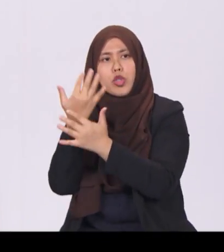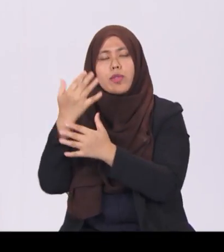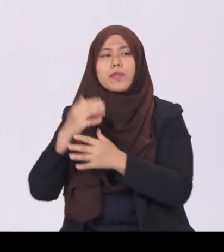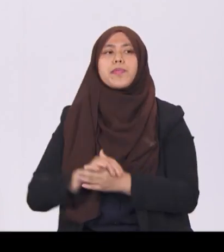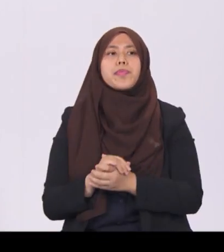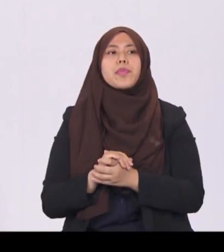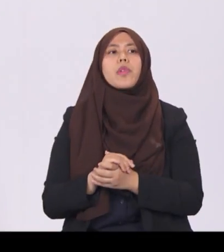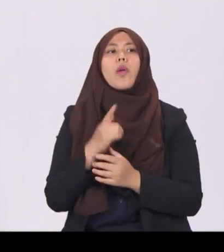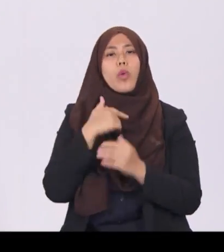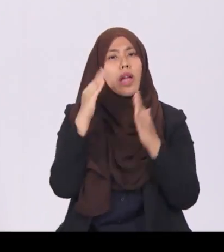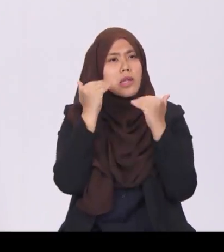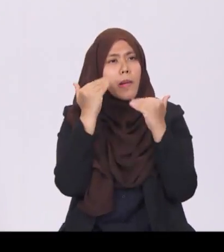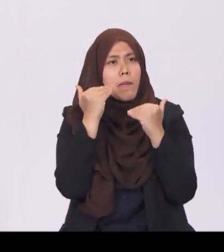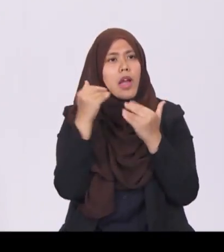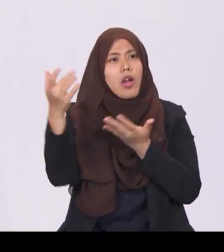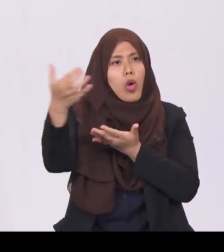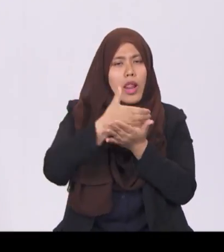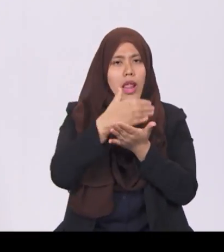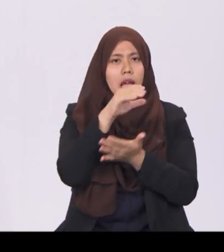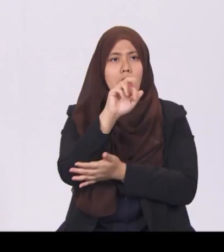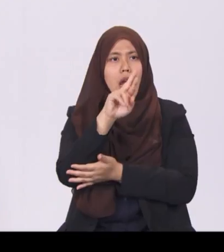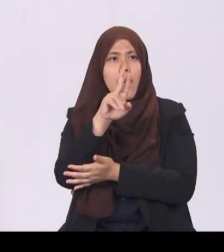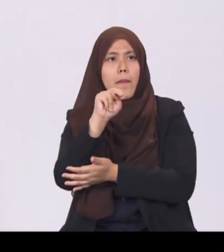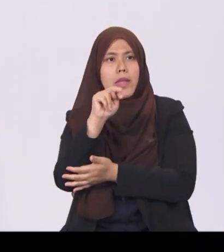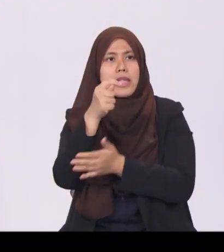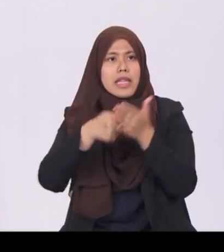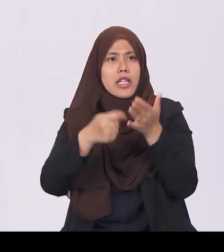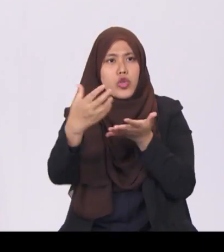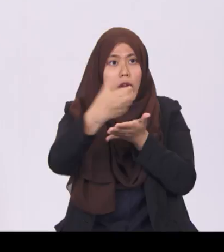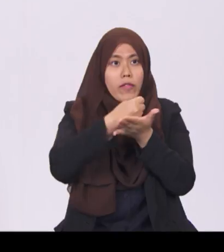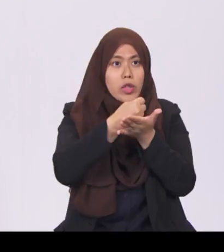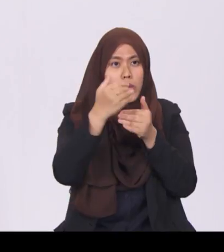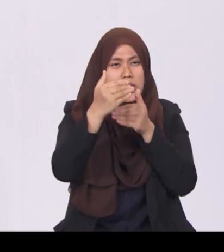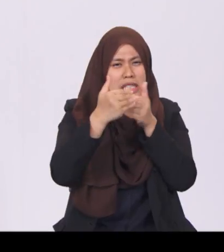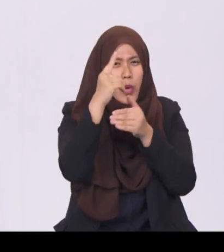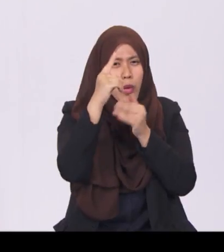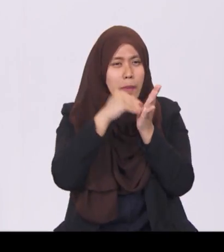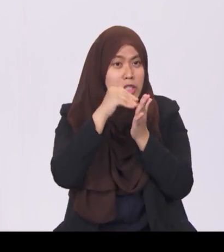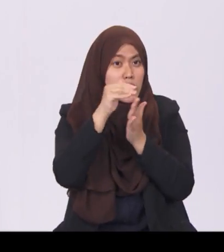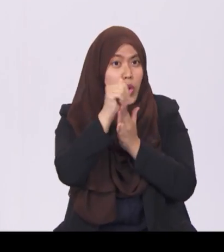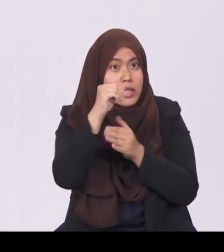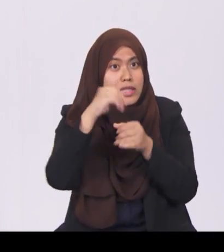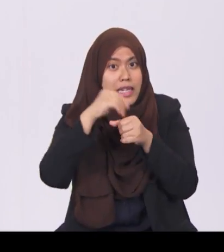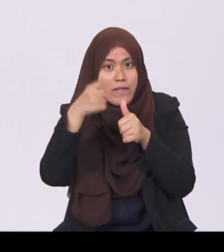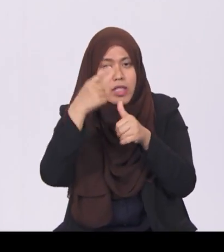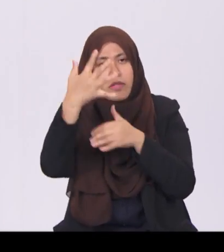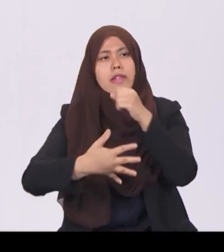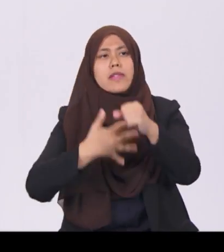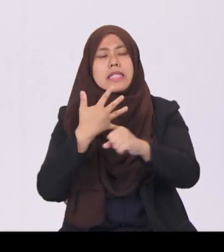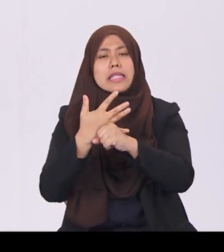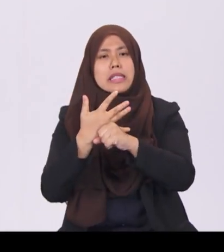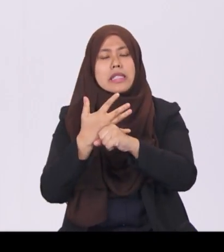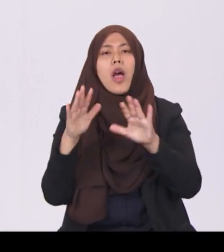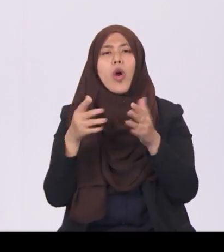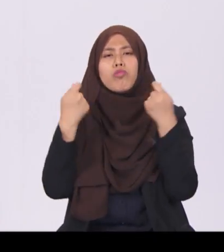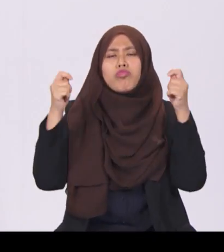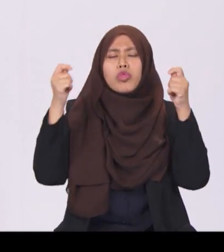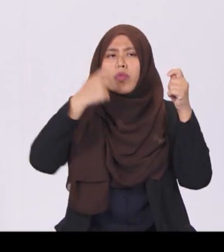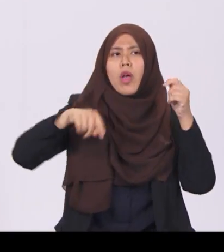of nearly $1 billion in the first five years. To achieve our goal of reducing emissions intensity as soon as